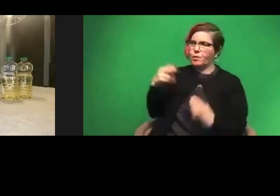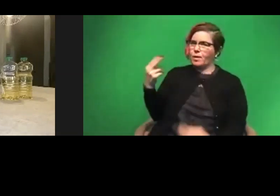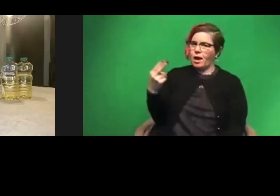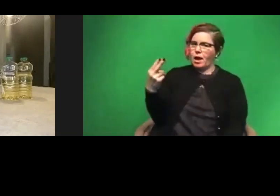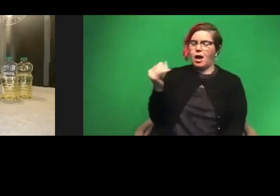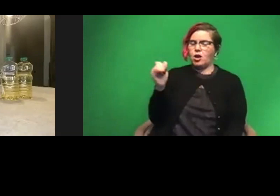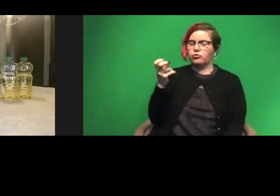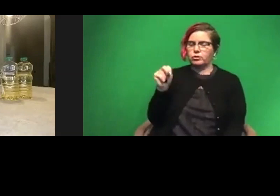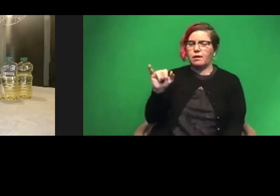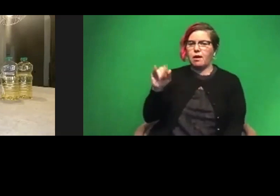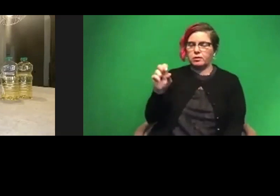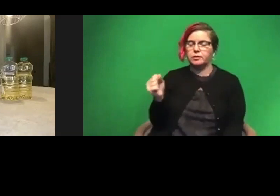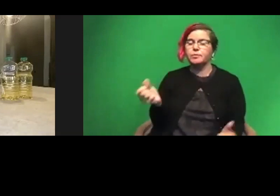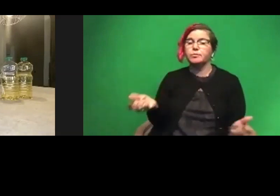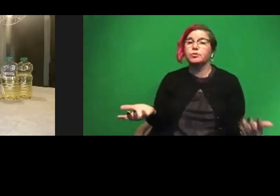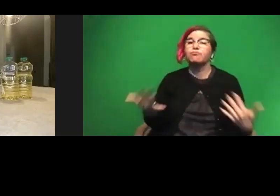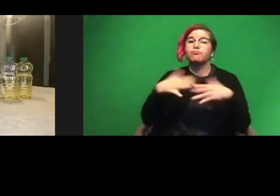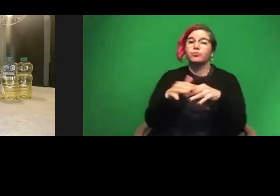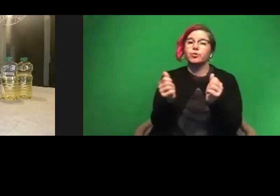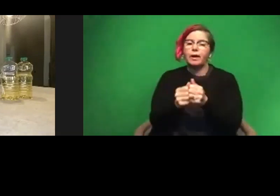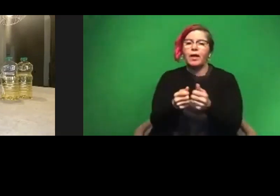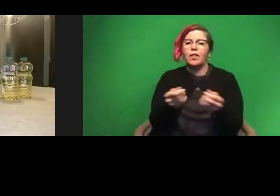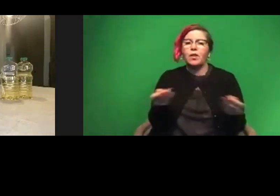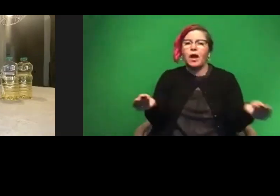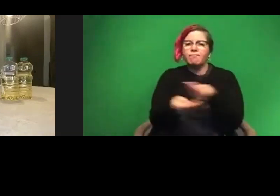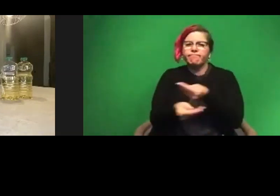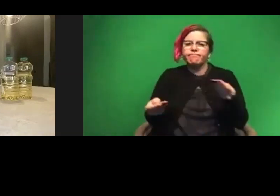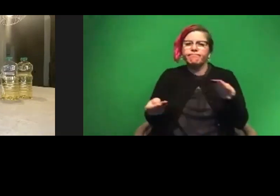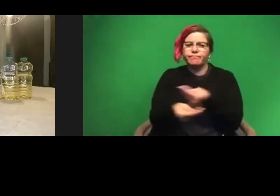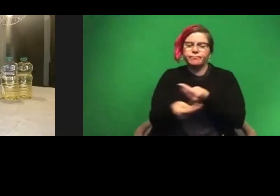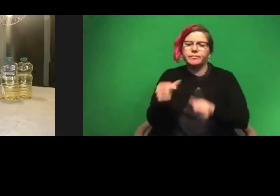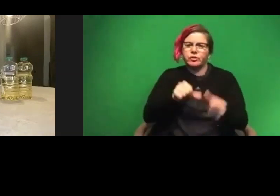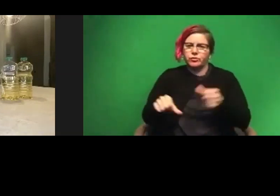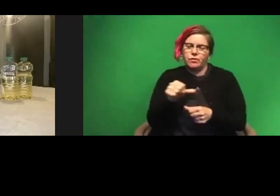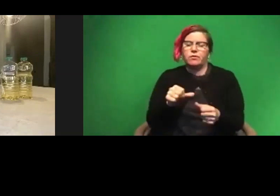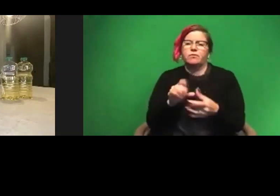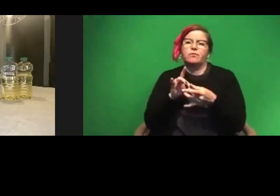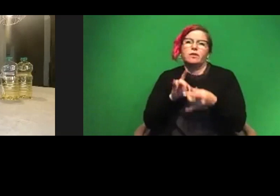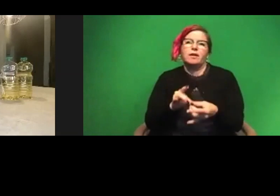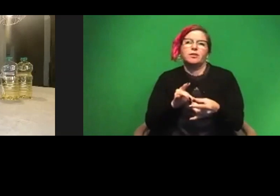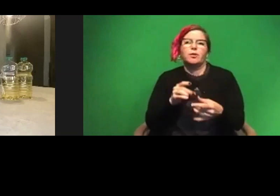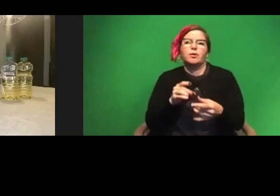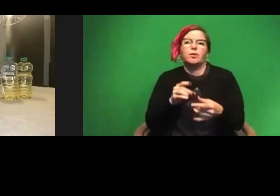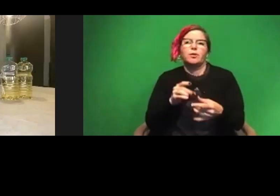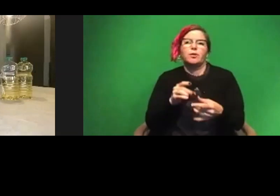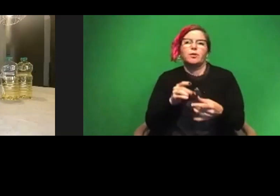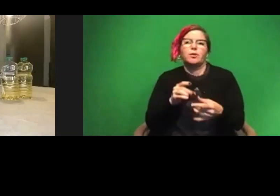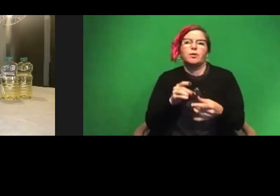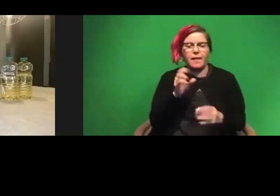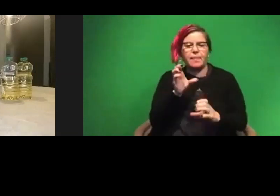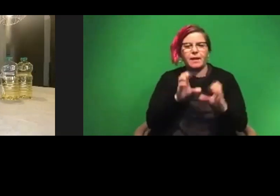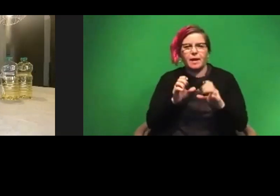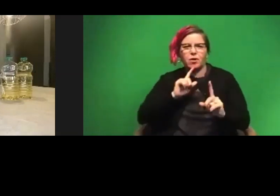when you put them together, you have this interchange between each other as far as those, the hydrogen and the chemical reaction